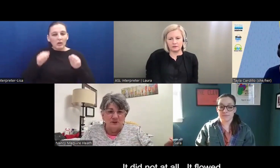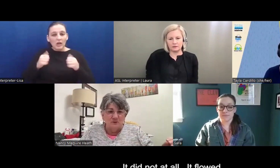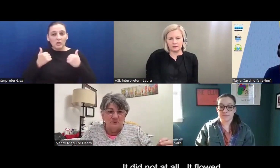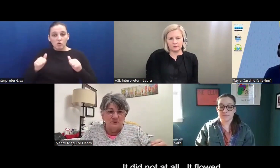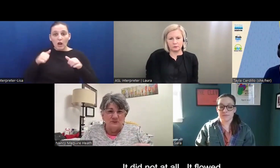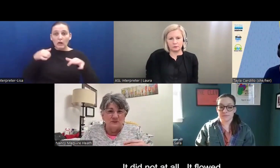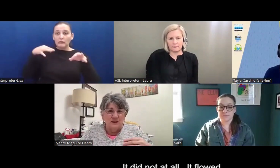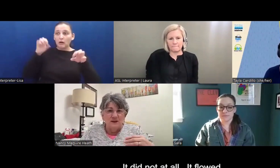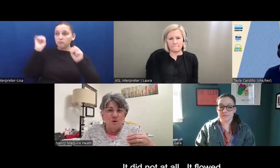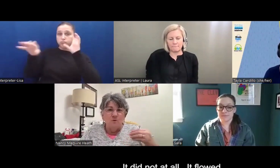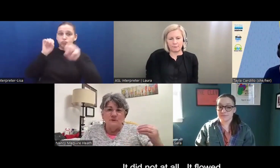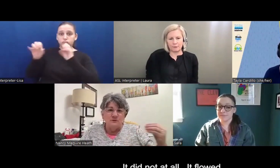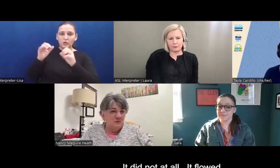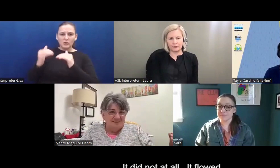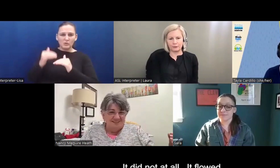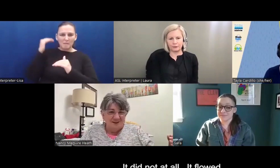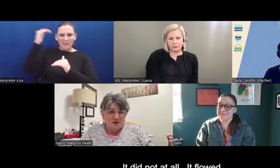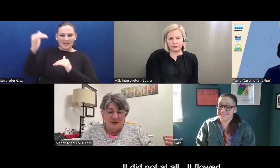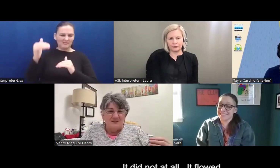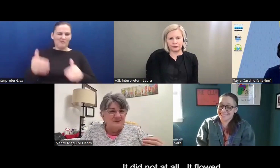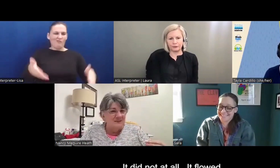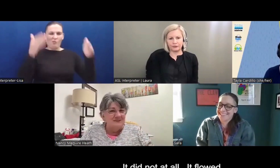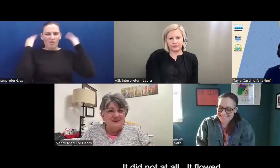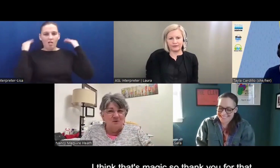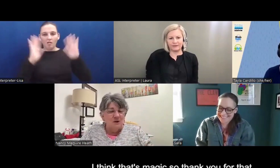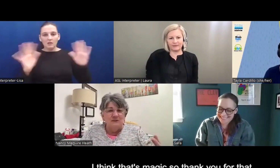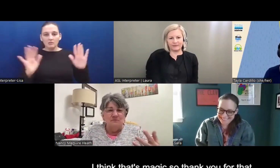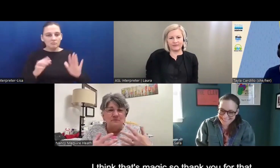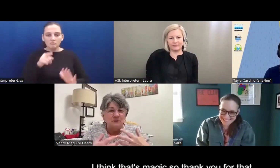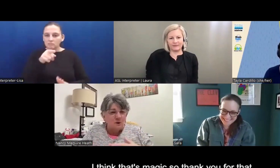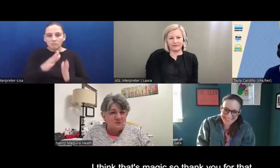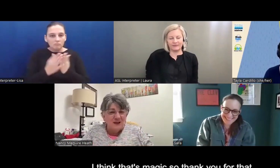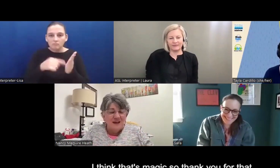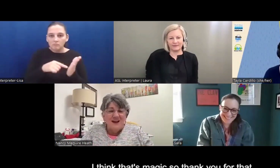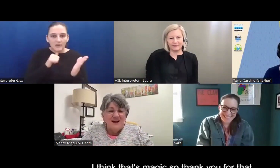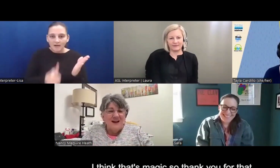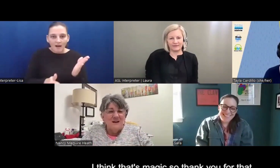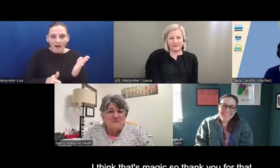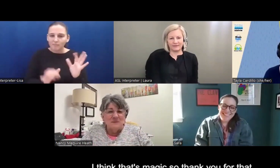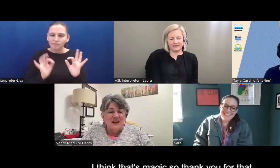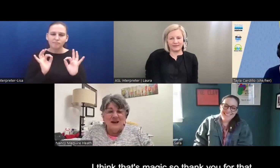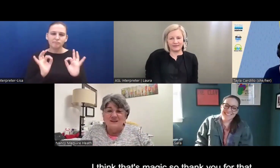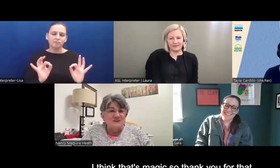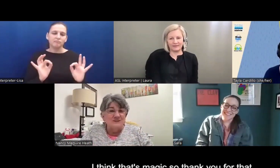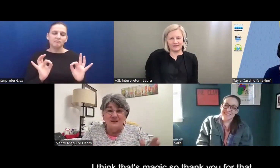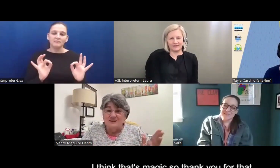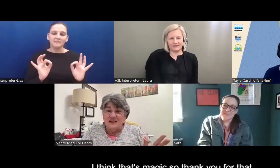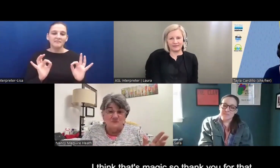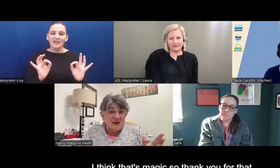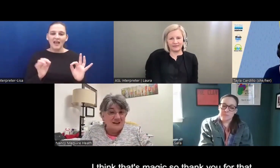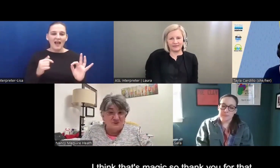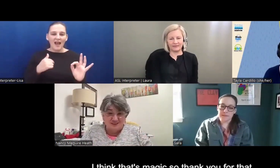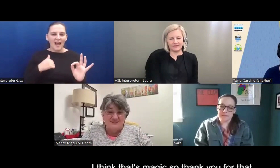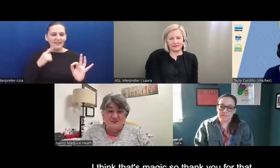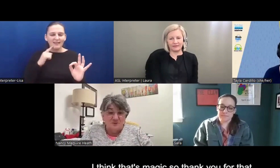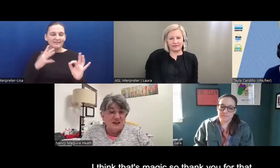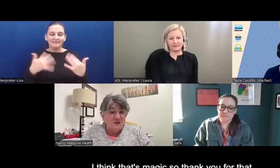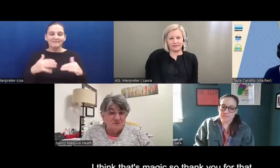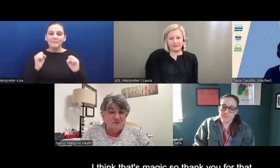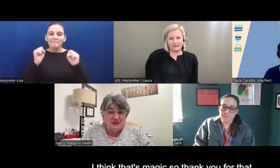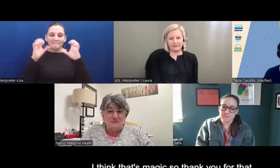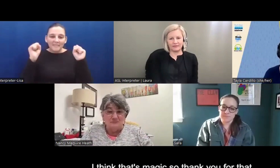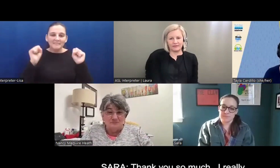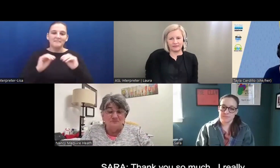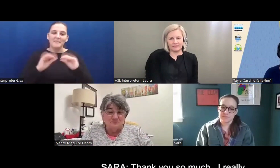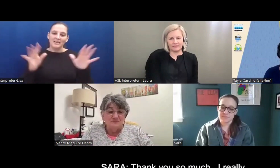much and it would just overdo it, you know, and it didn't at all. It flowed. Um, I, just think that's magic. So thank